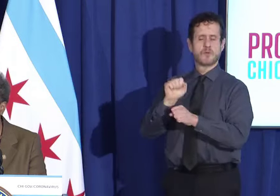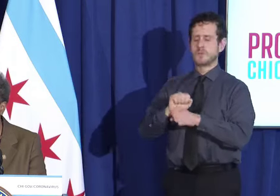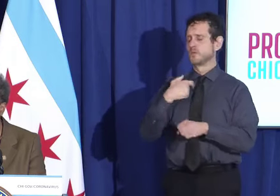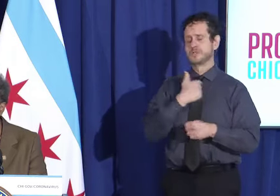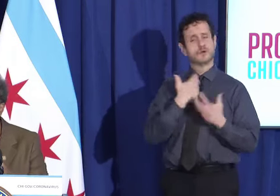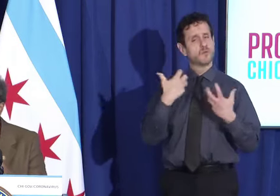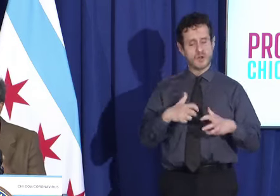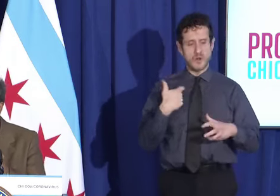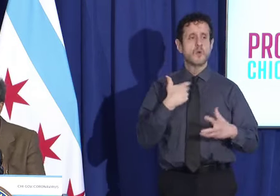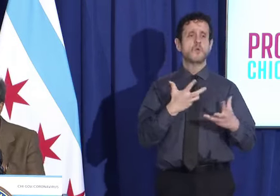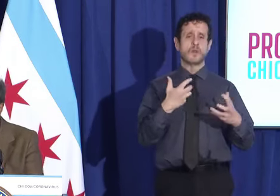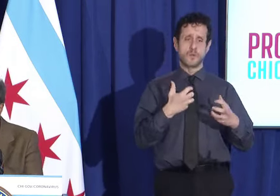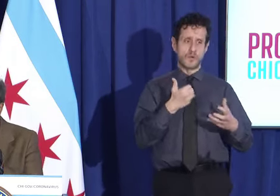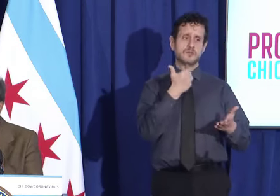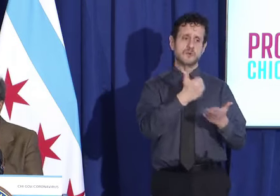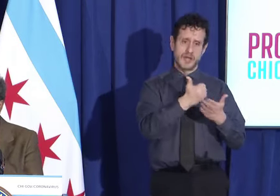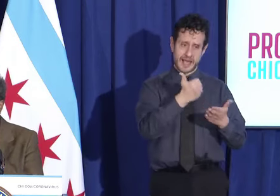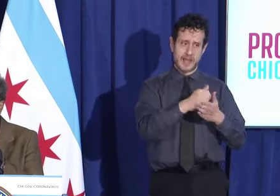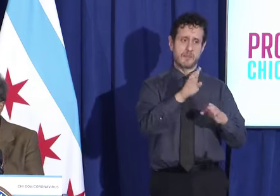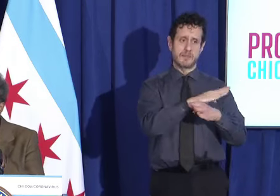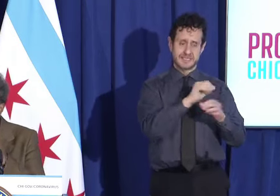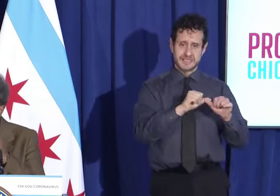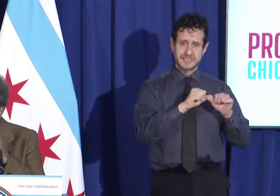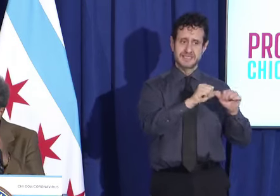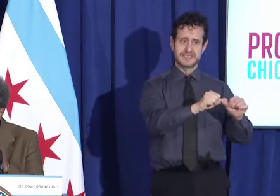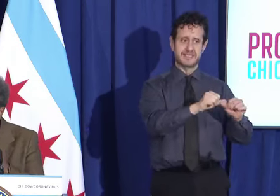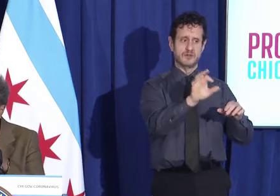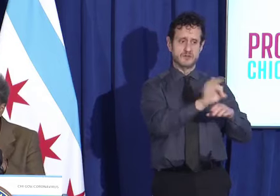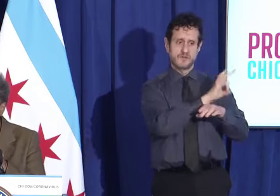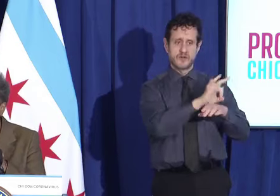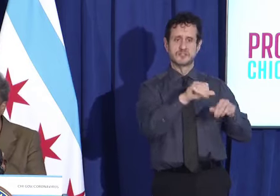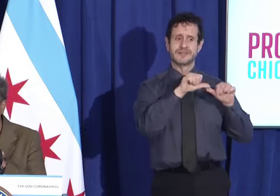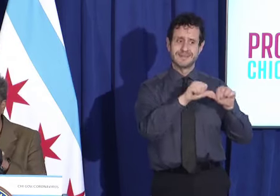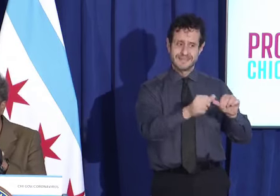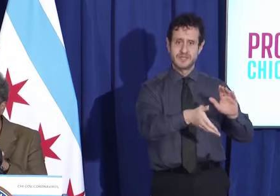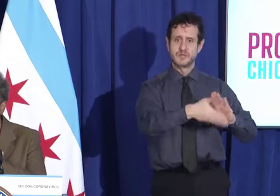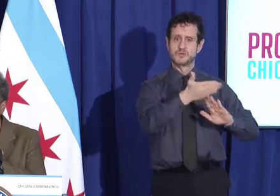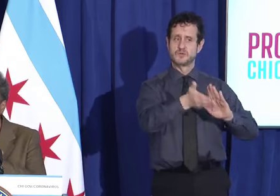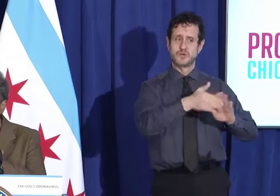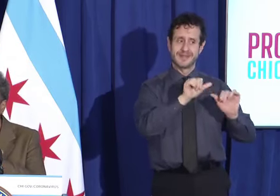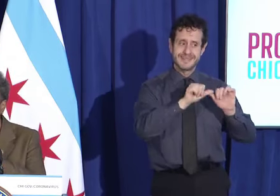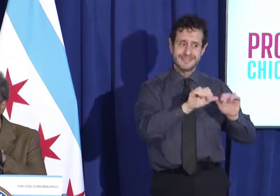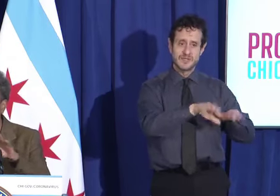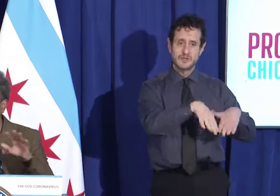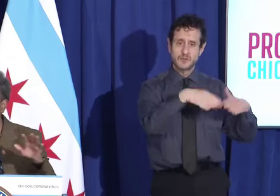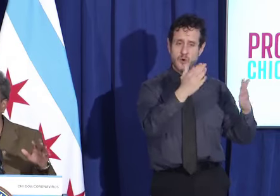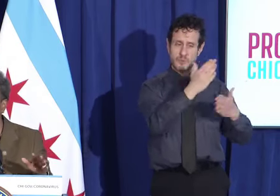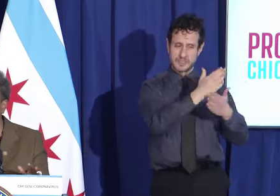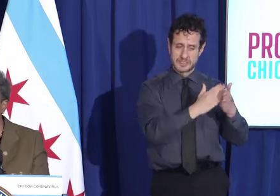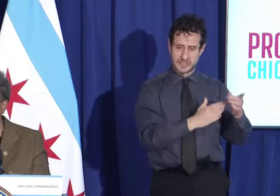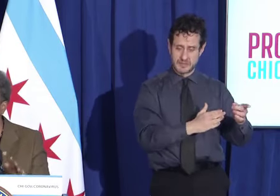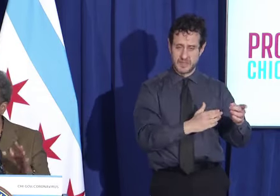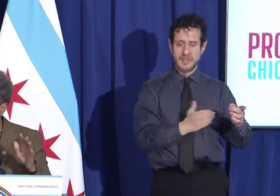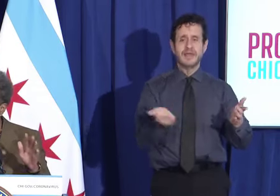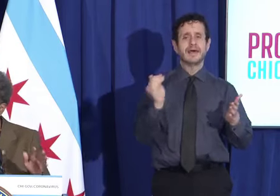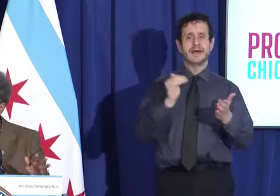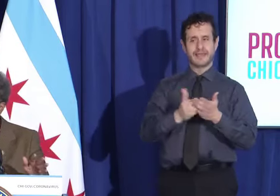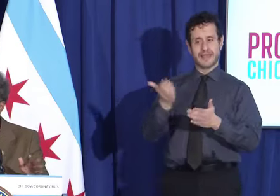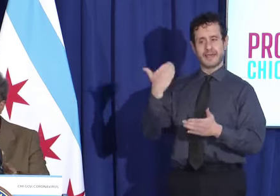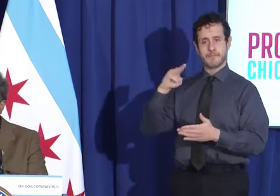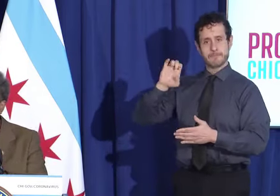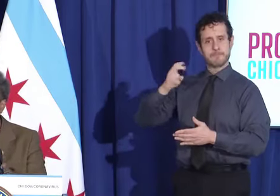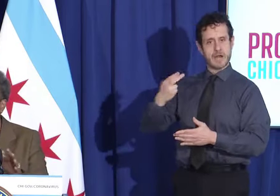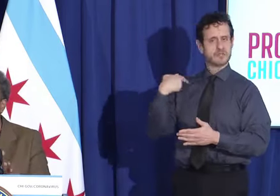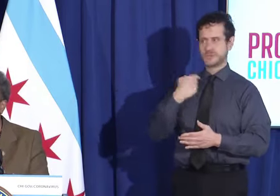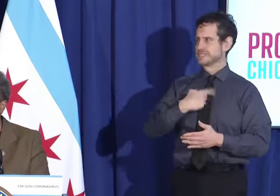We want to do what is necessary to have actual impact. As I said, we painted with a very broad brush at the beginning of this